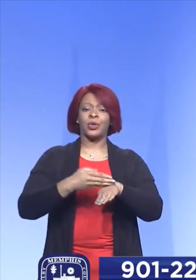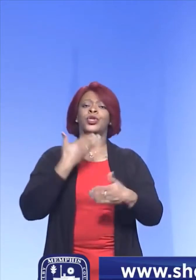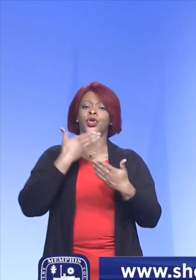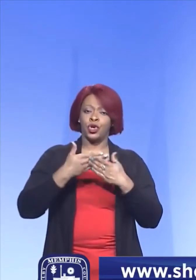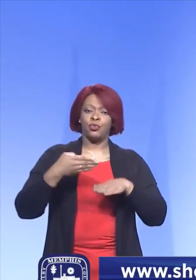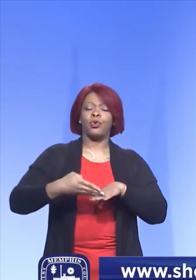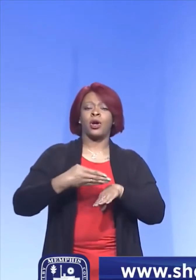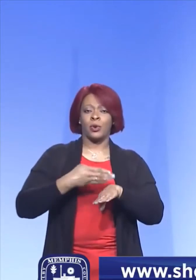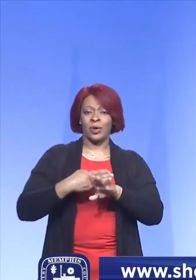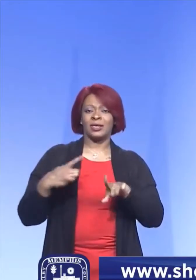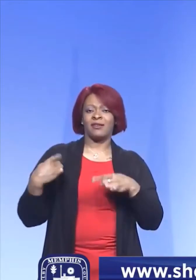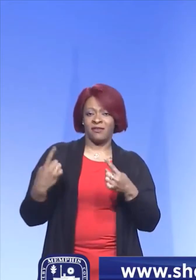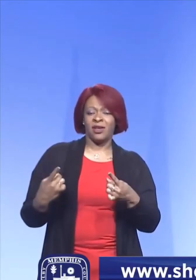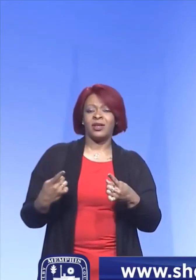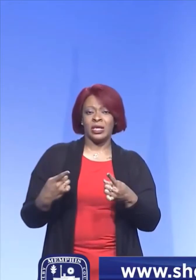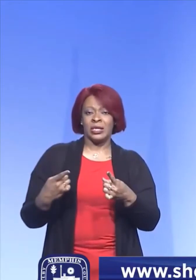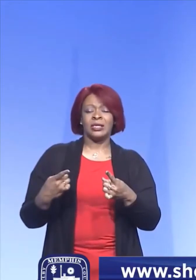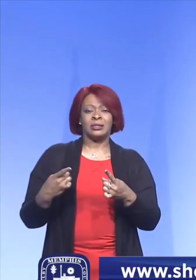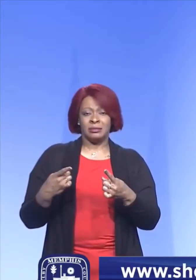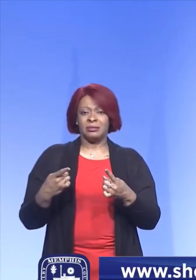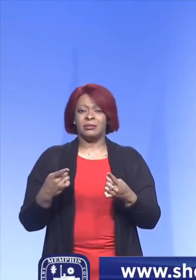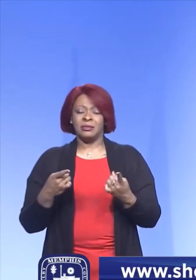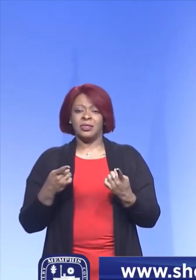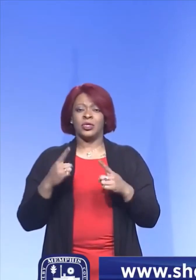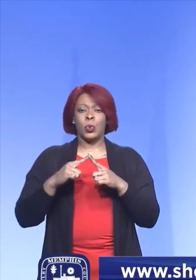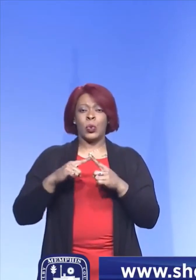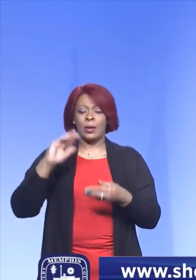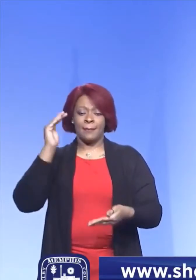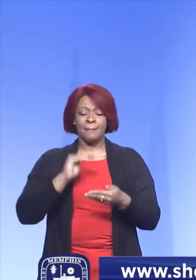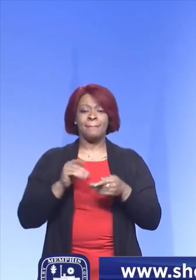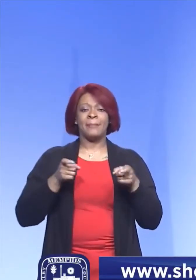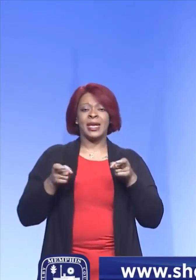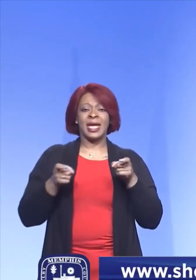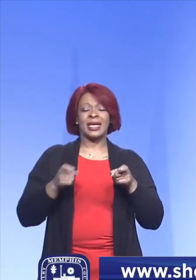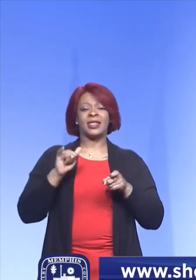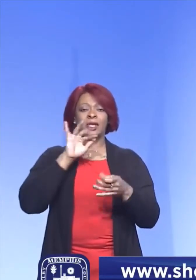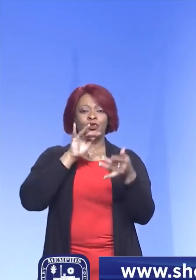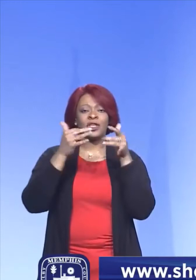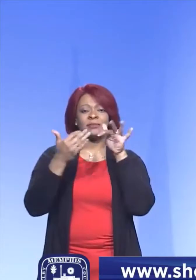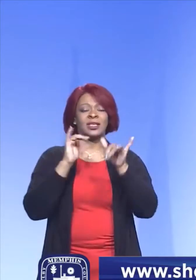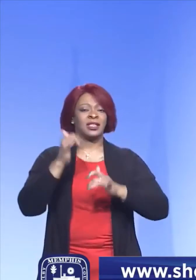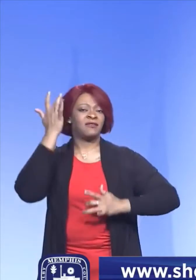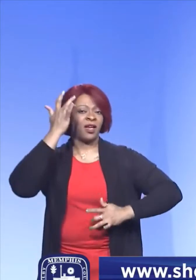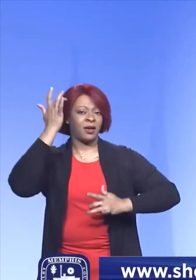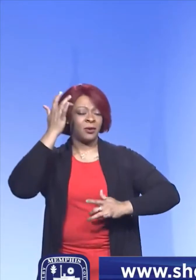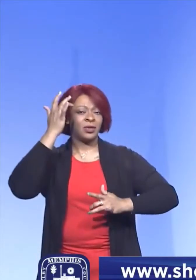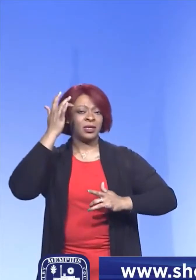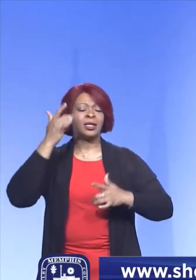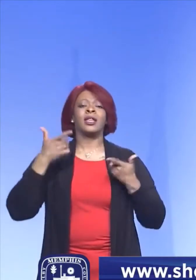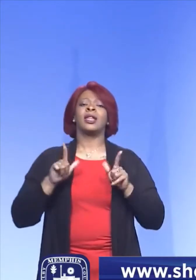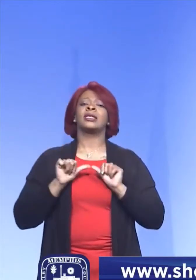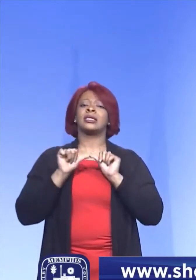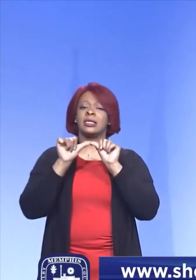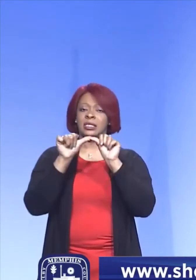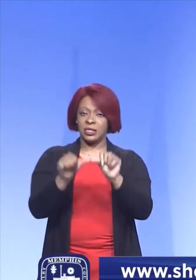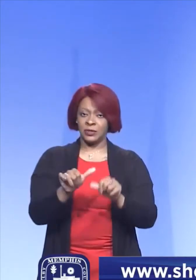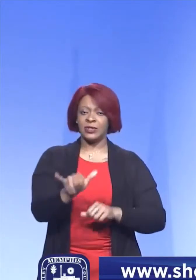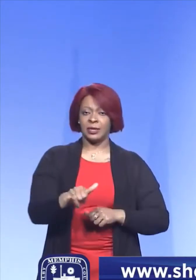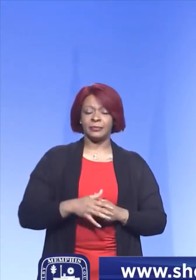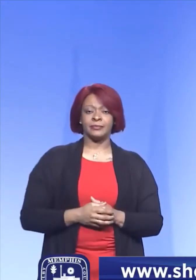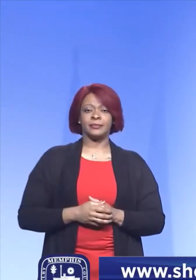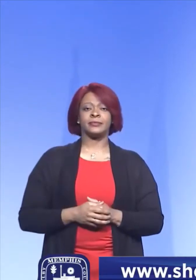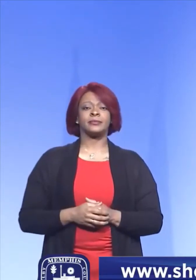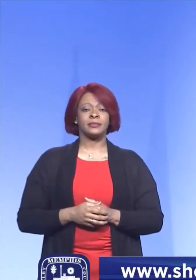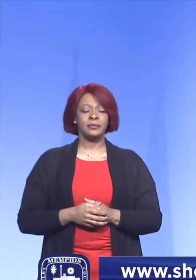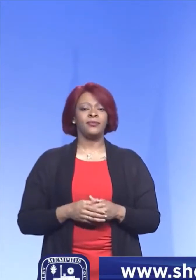progress towards mitigation of the transmission of this virus, so let's continue. Let's